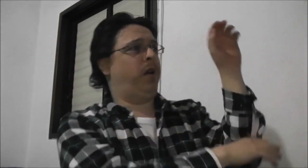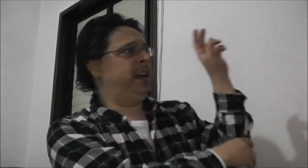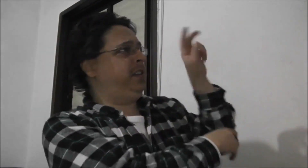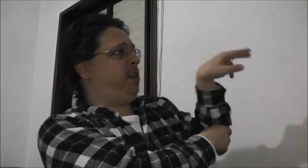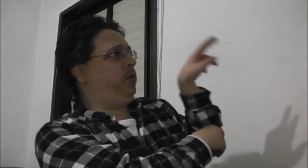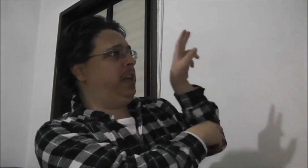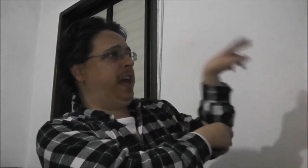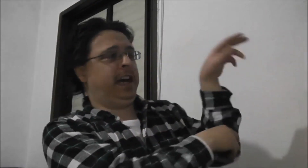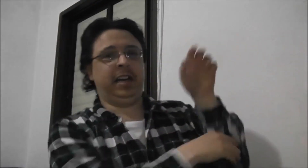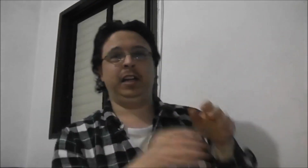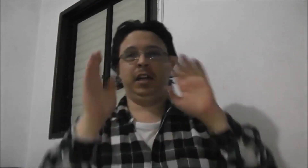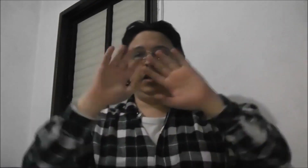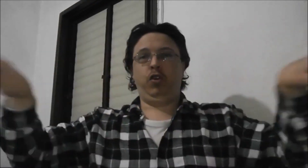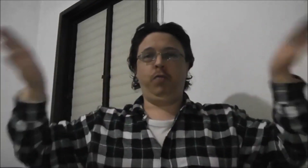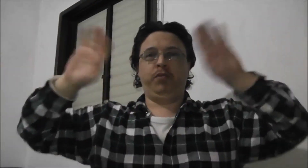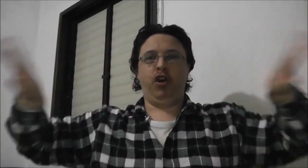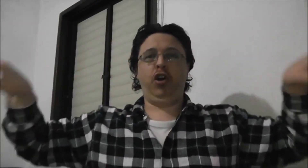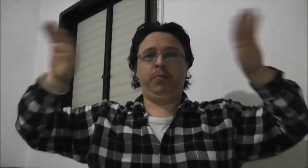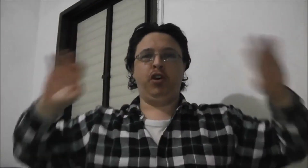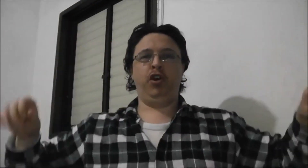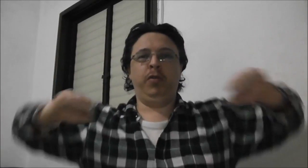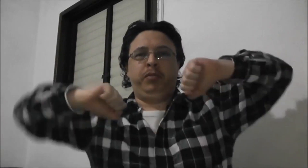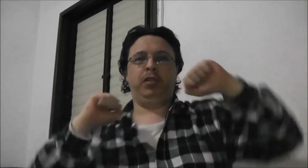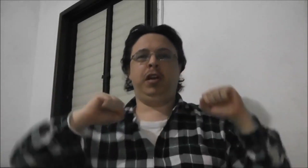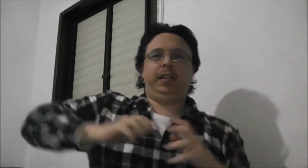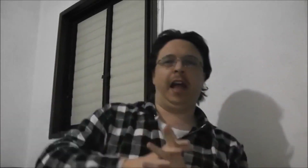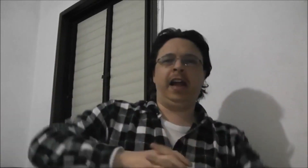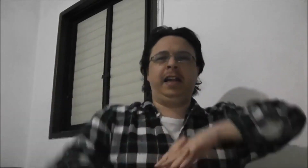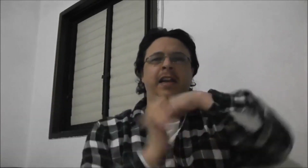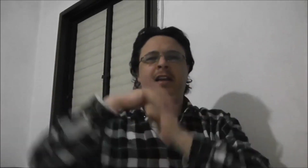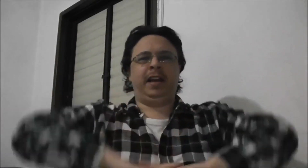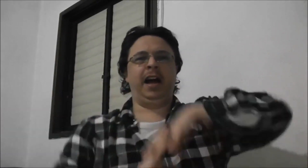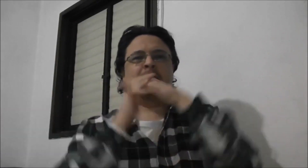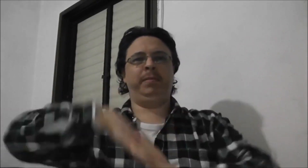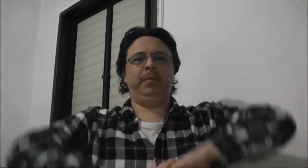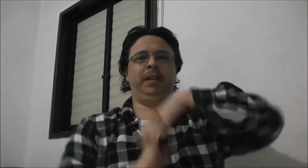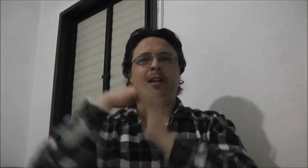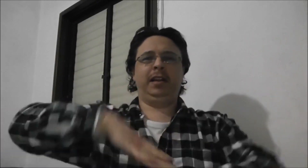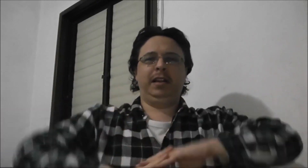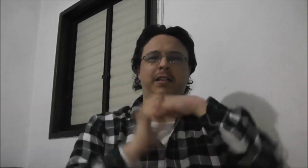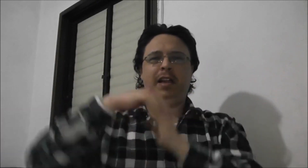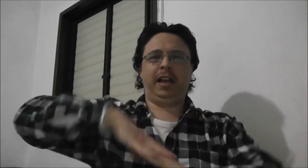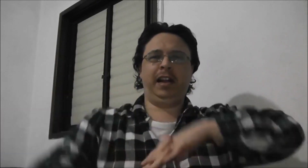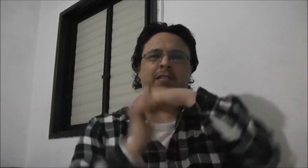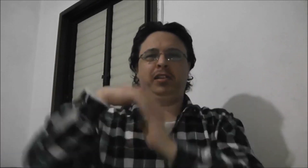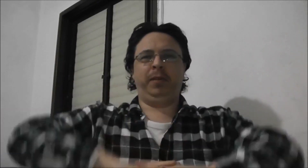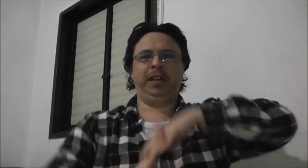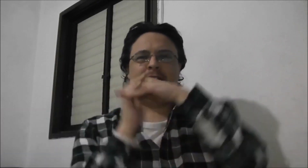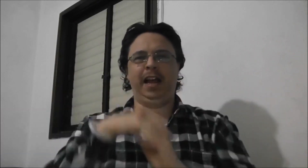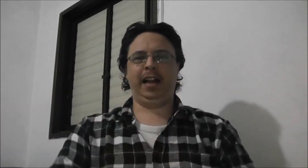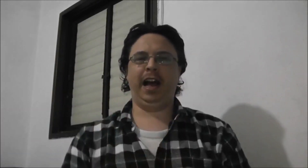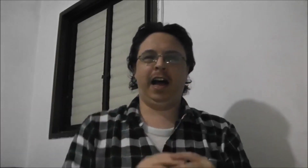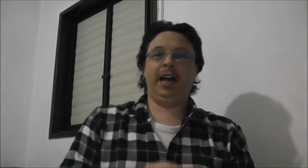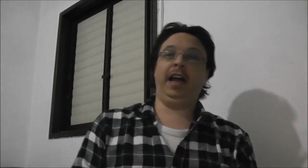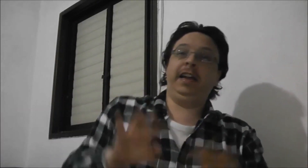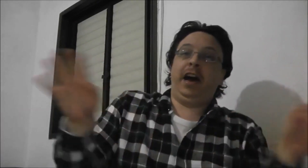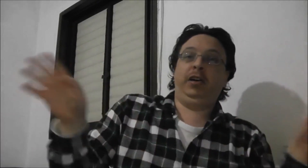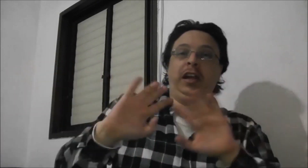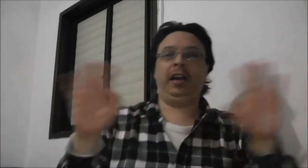white, go there. Hoop, hoop, hoop. Then come the Nelson Mandela. And now there